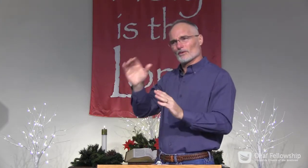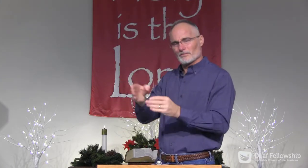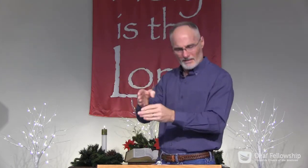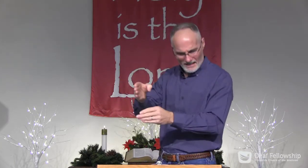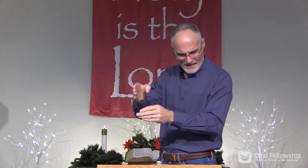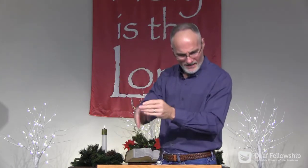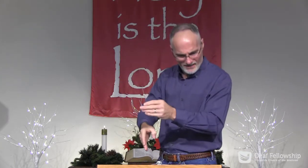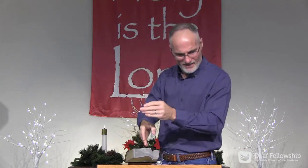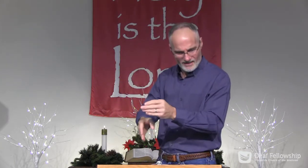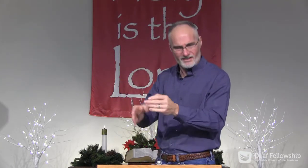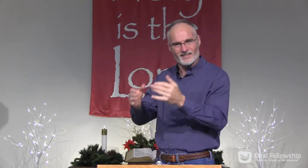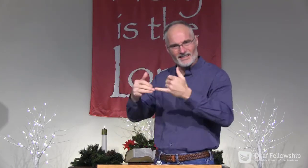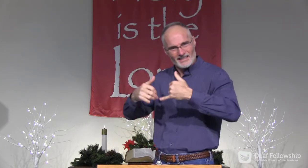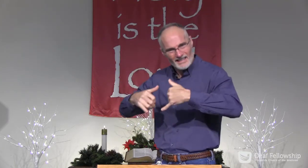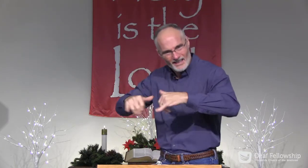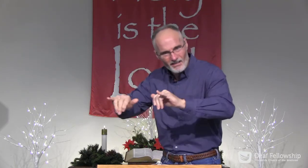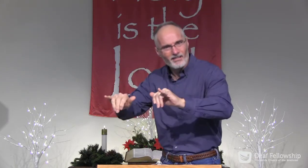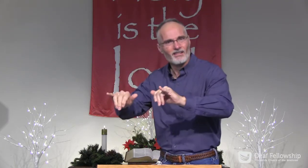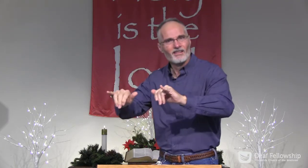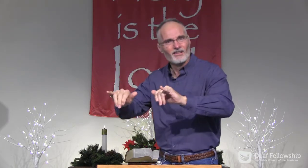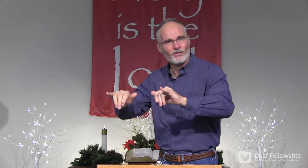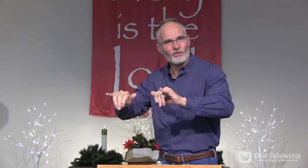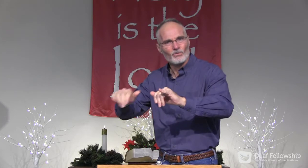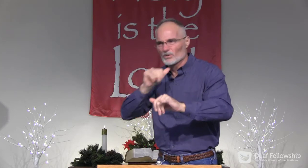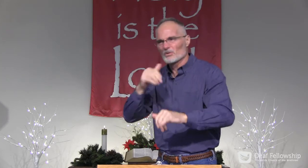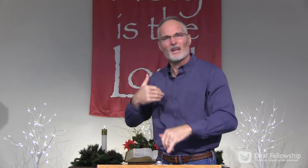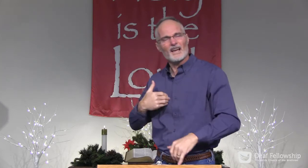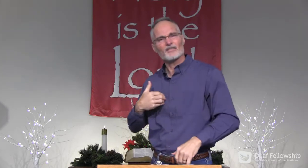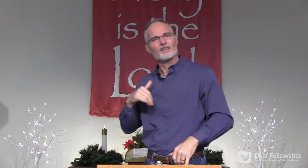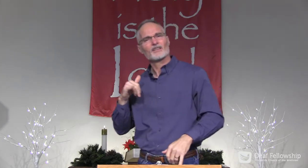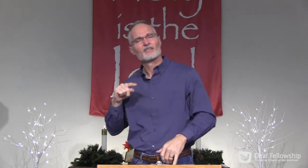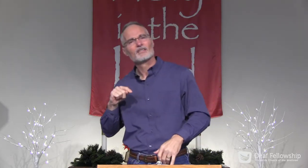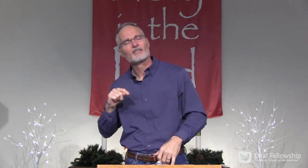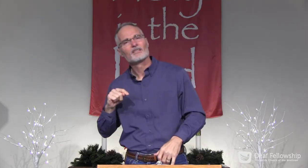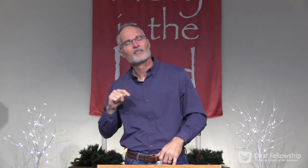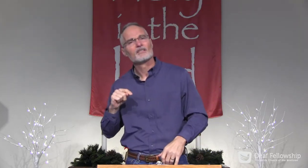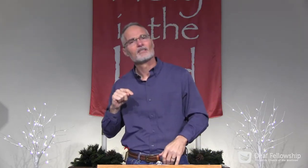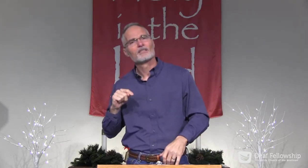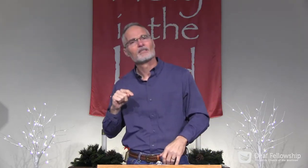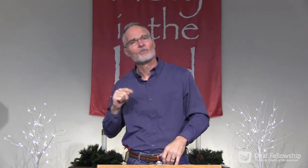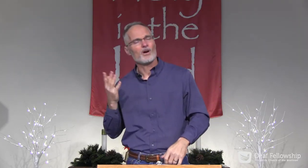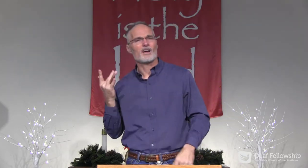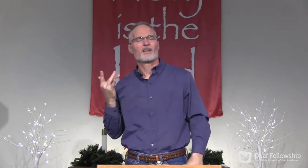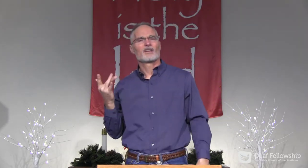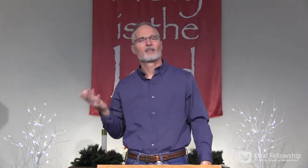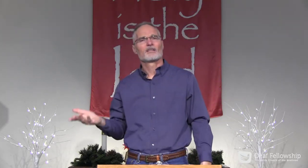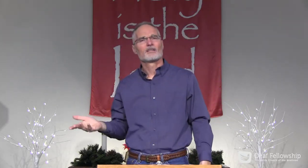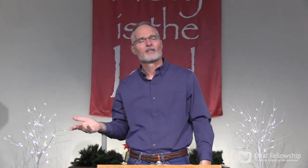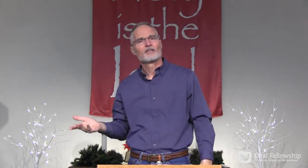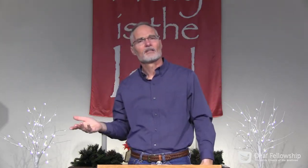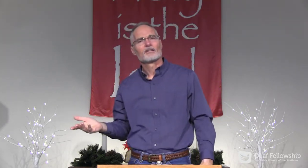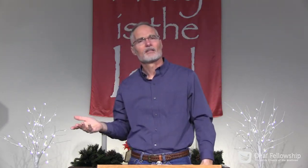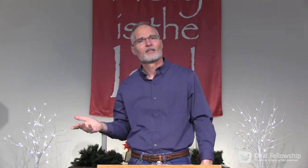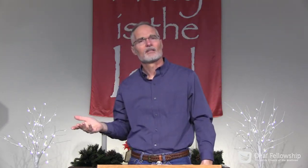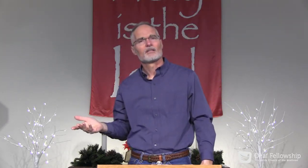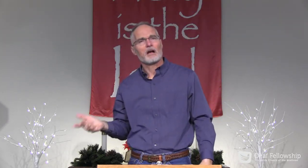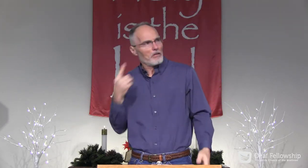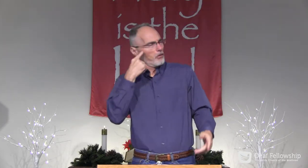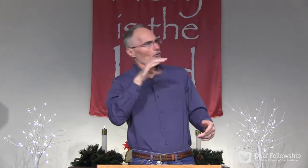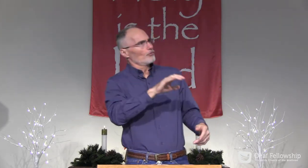then when Christmas is over, we should still have that joy. But we don't. Why